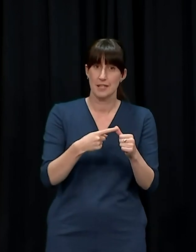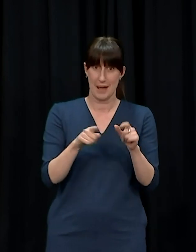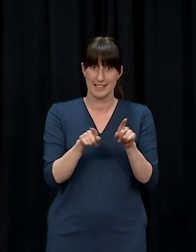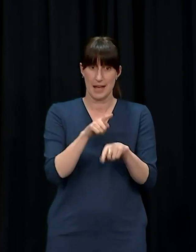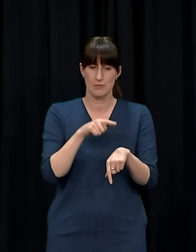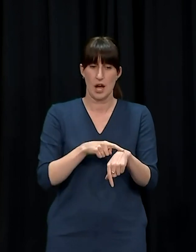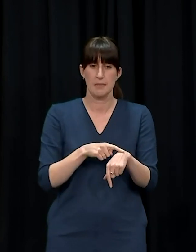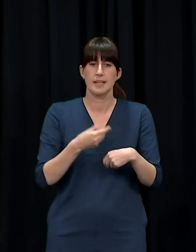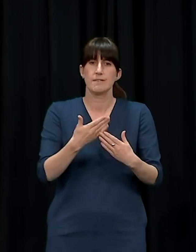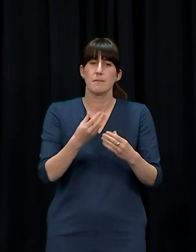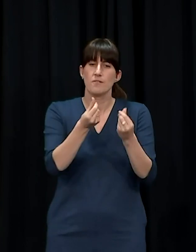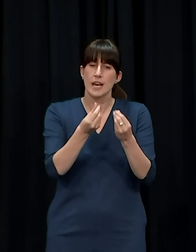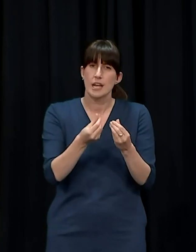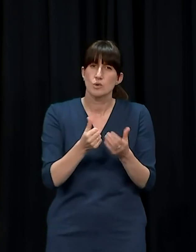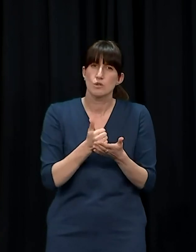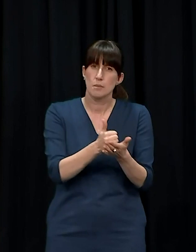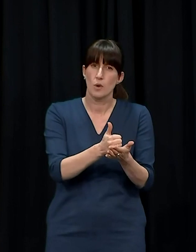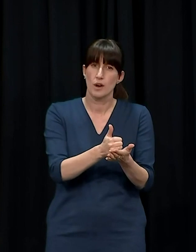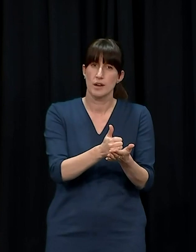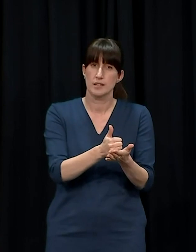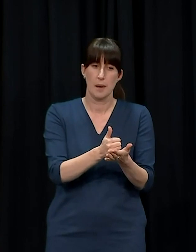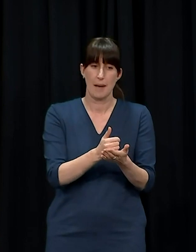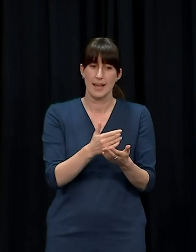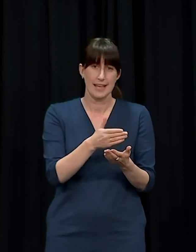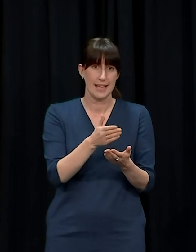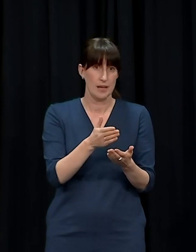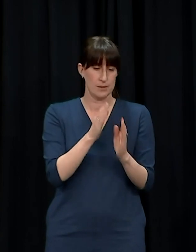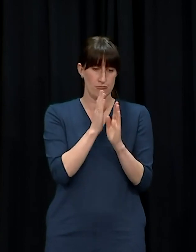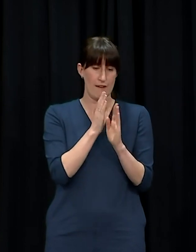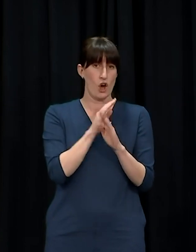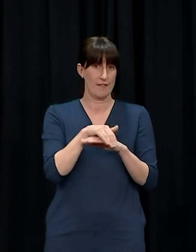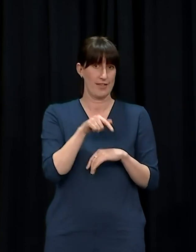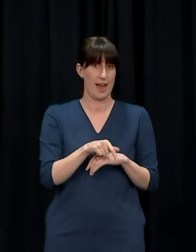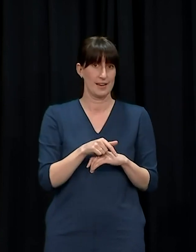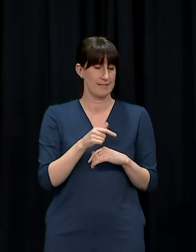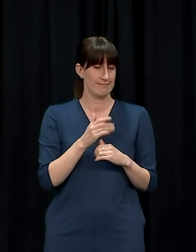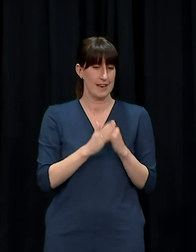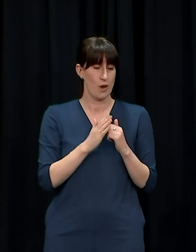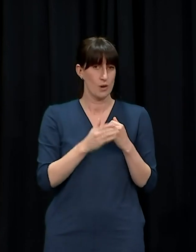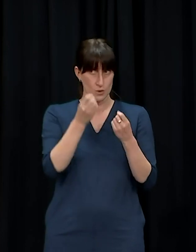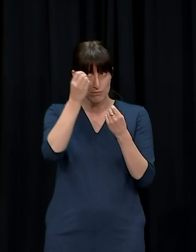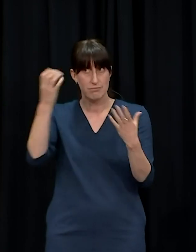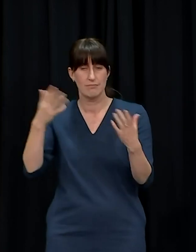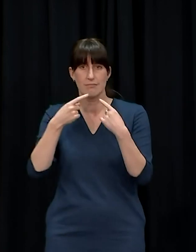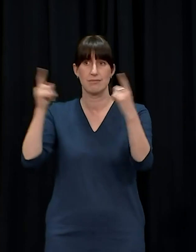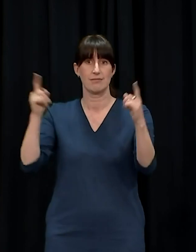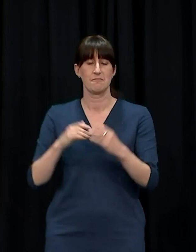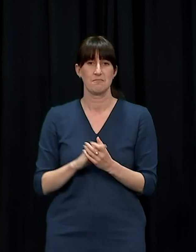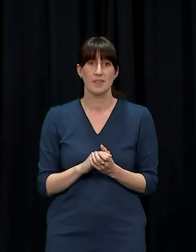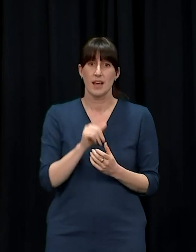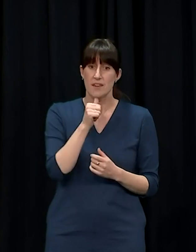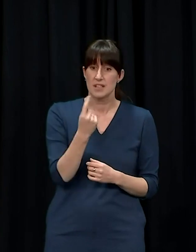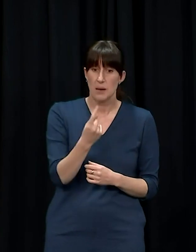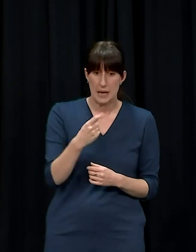financial support as well, which he never wanted people to know about. It was always under the limit. And he always made sure that if someone